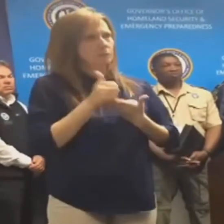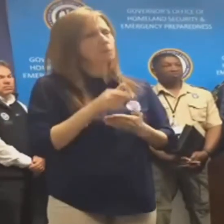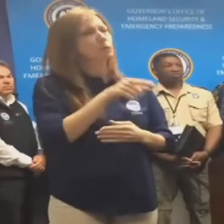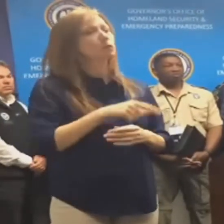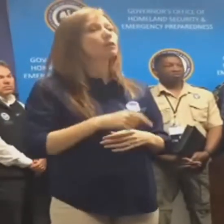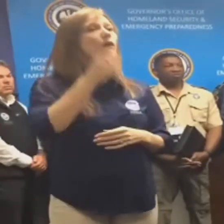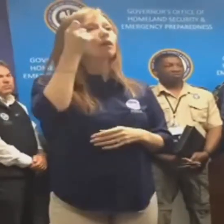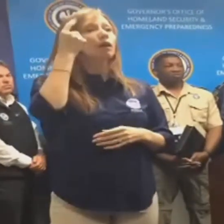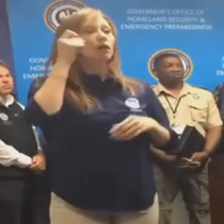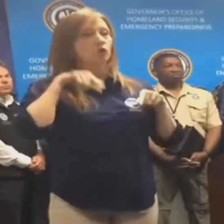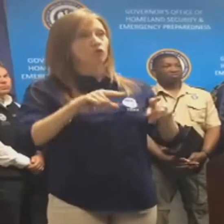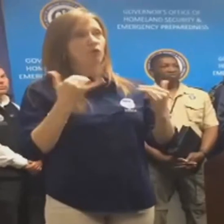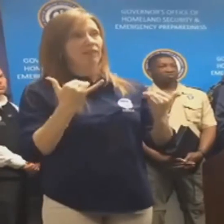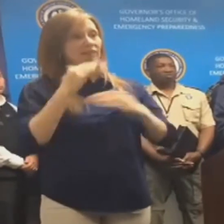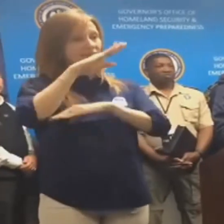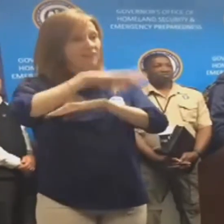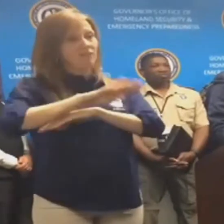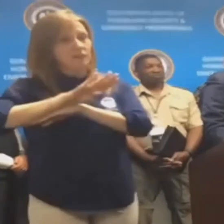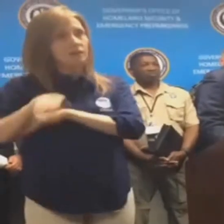this activity or after you